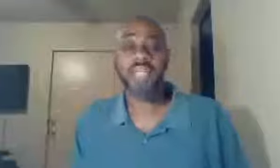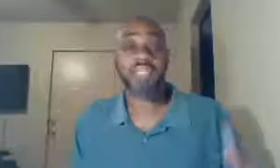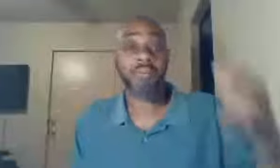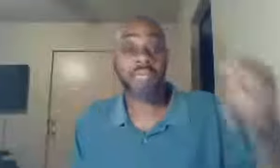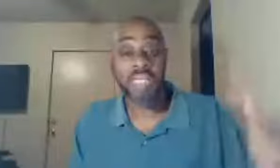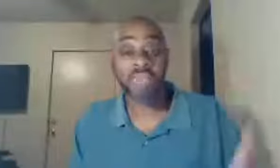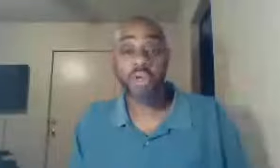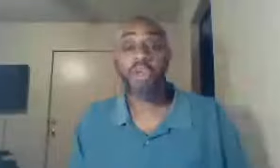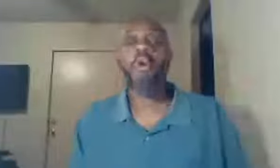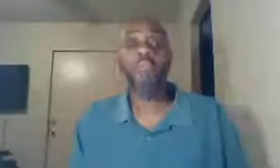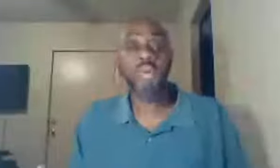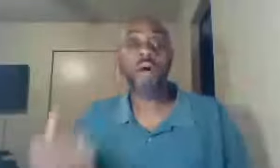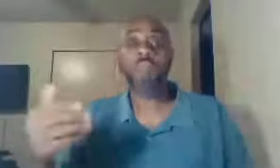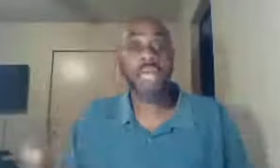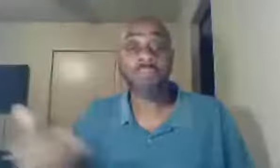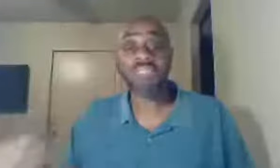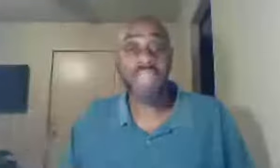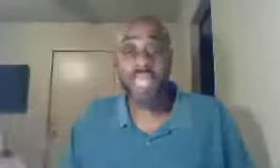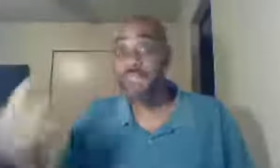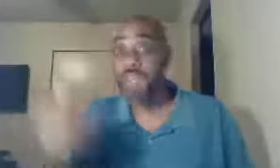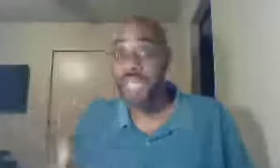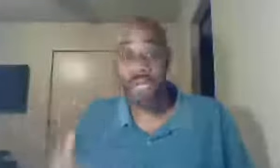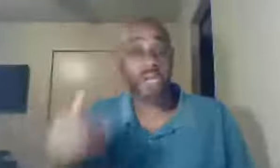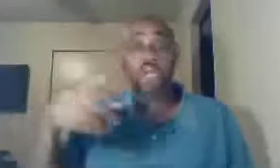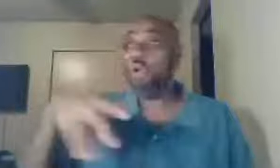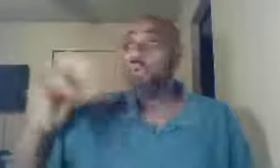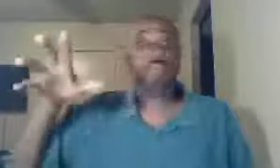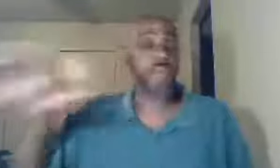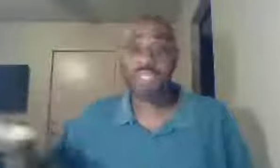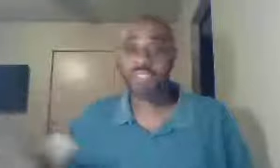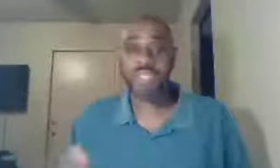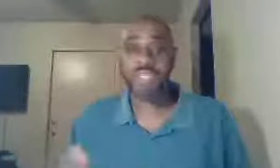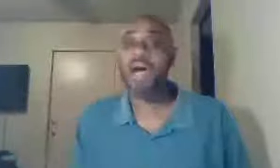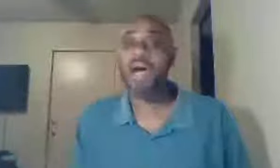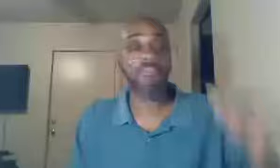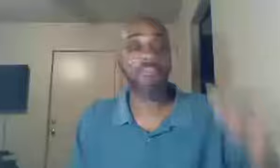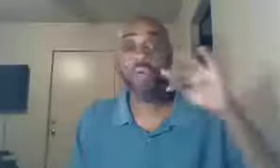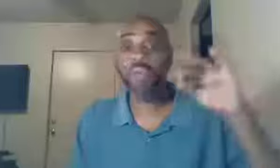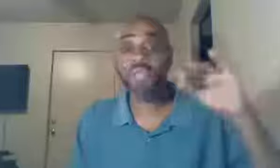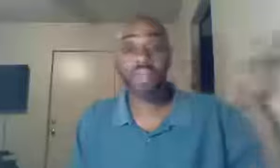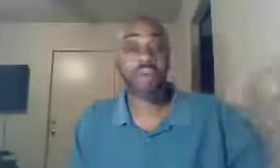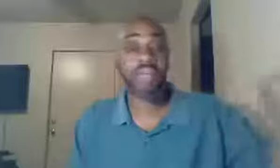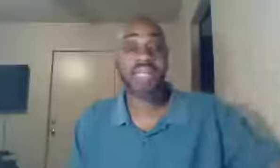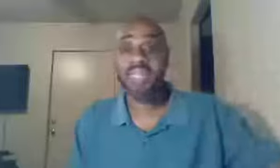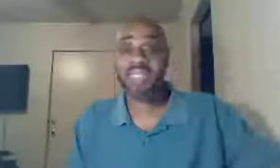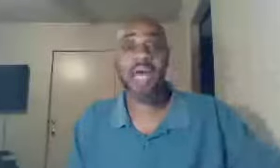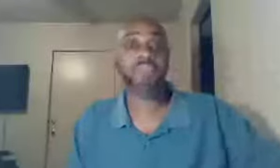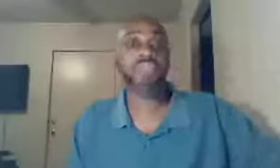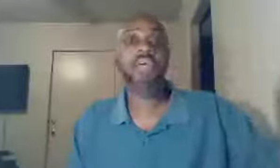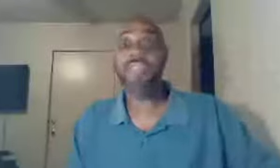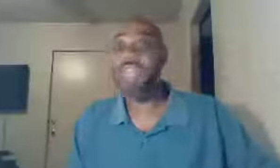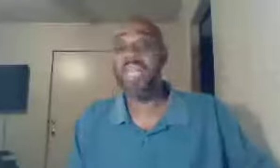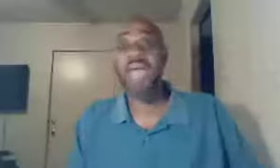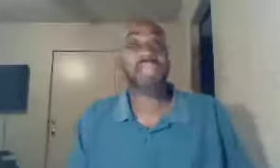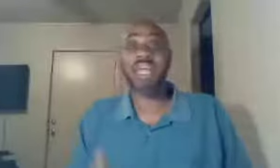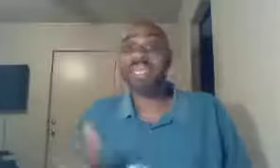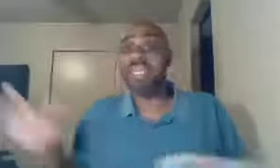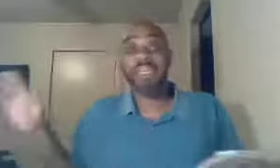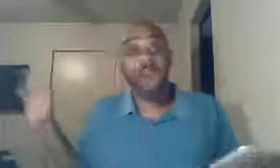it is, a believer will make mistakes, Peter, who preached, and God moved, in Cornelius house, then acted like, he didn't know